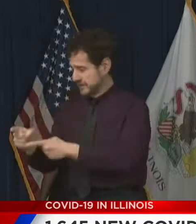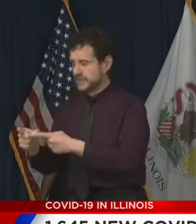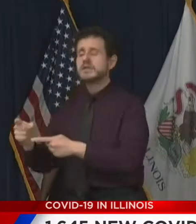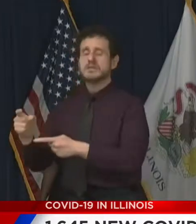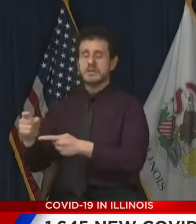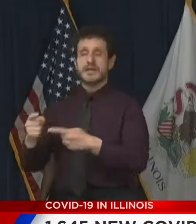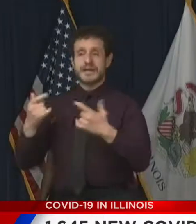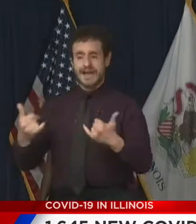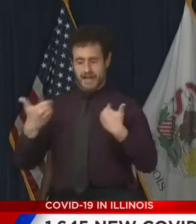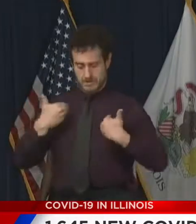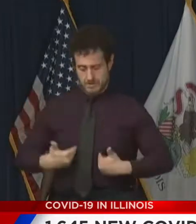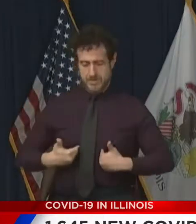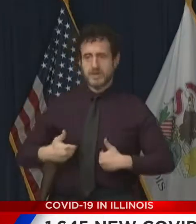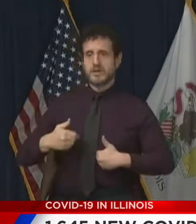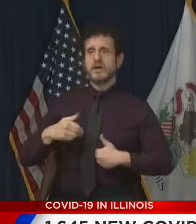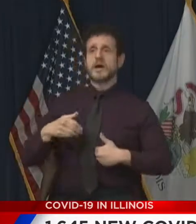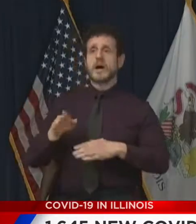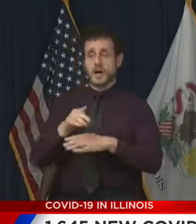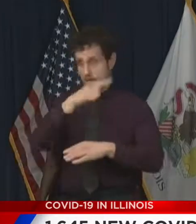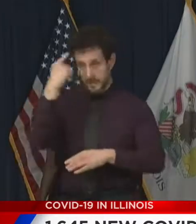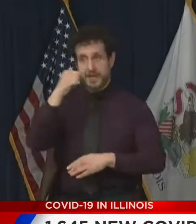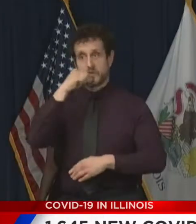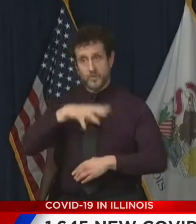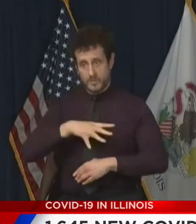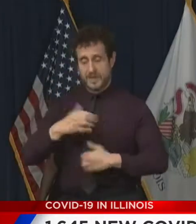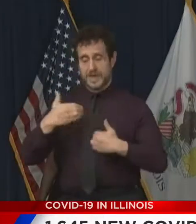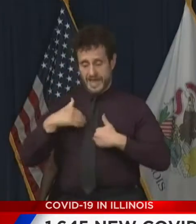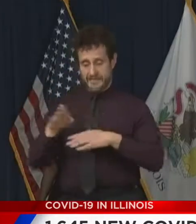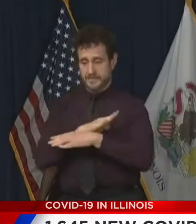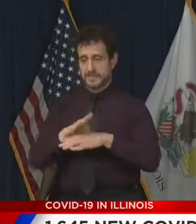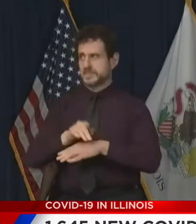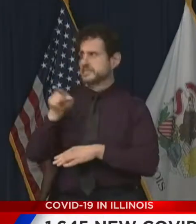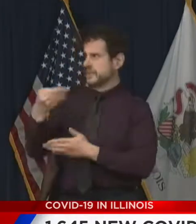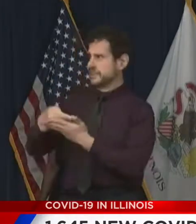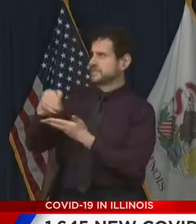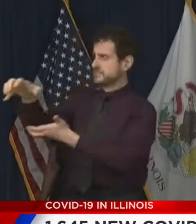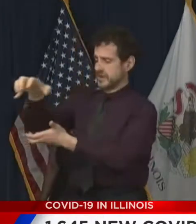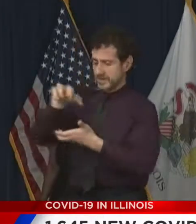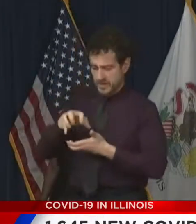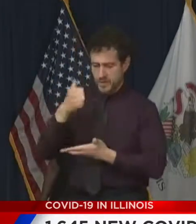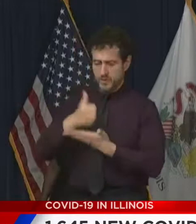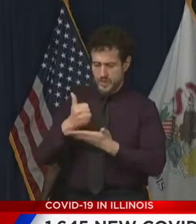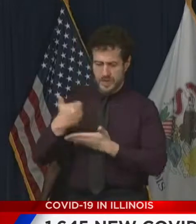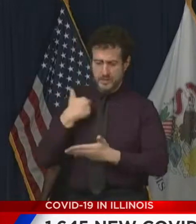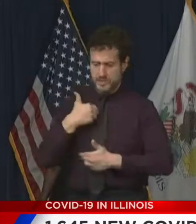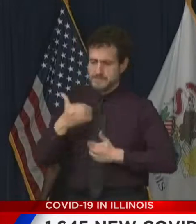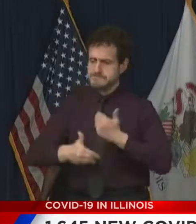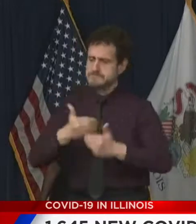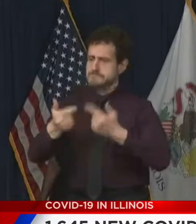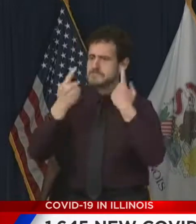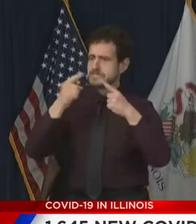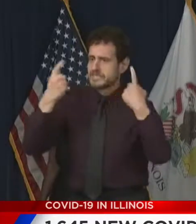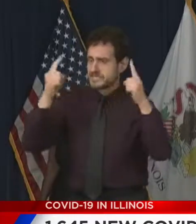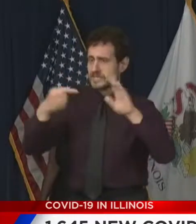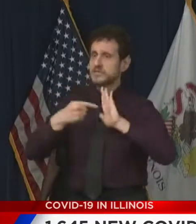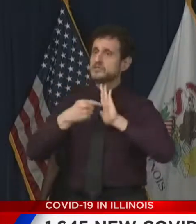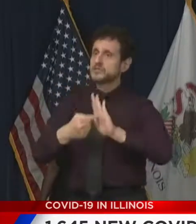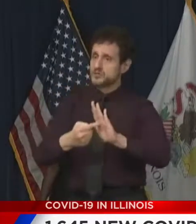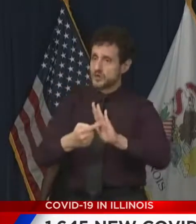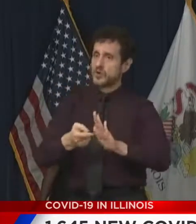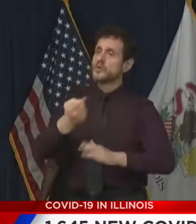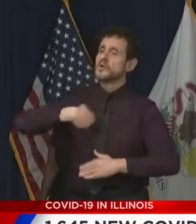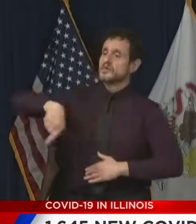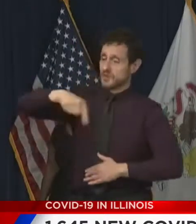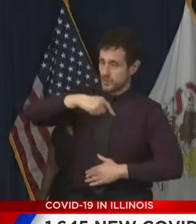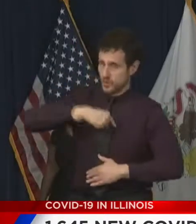allow me to continue to progress and to be successful and to show that we as a people can be just as